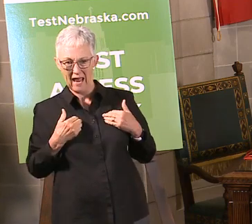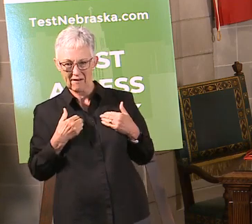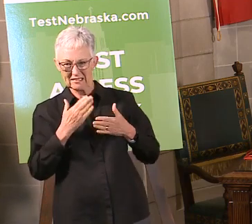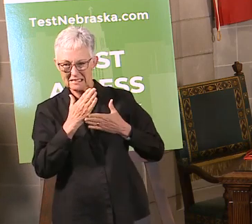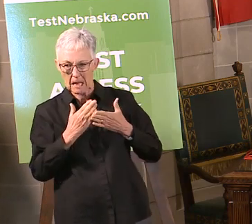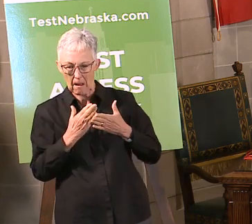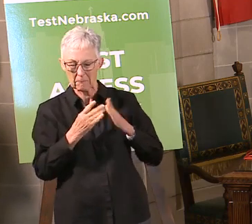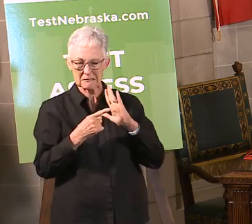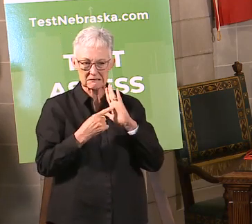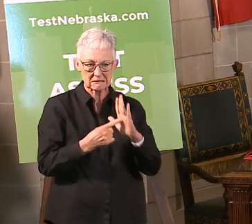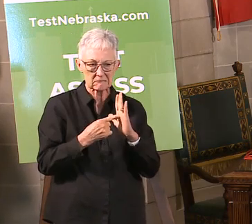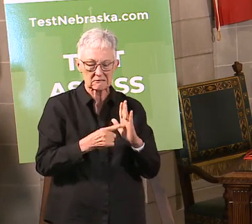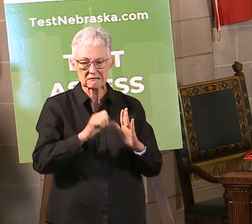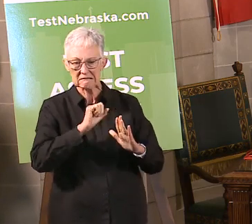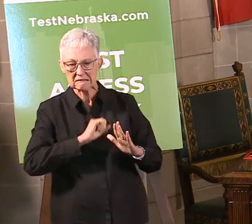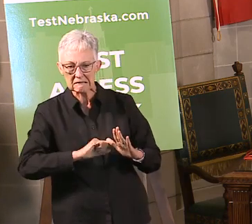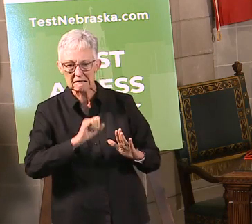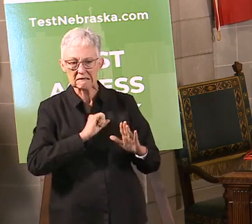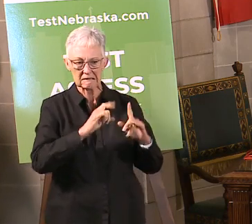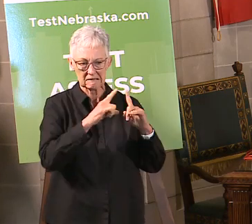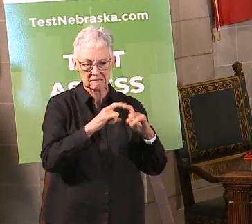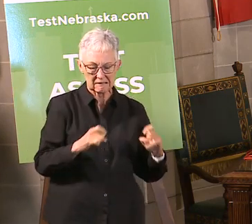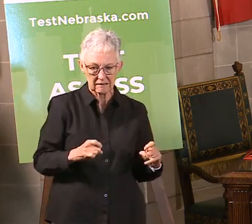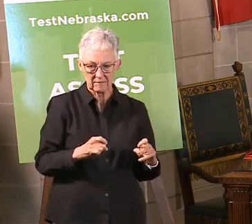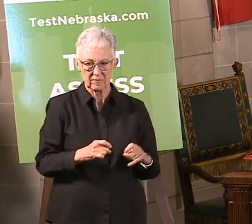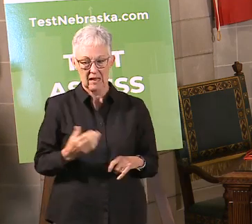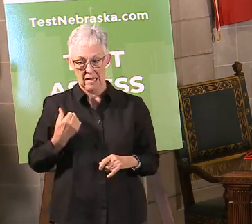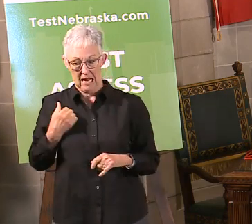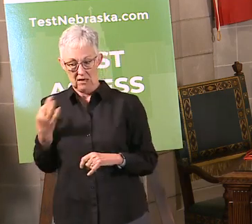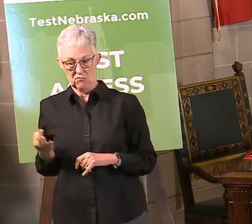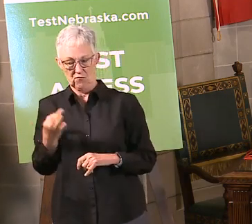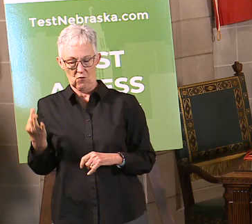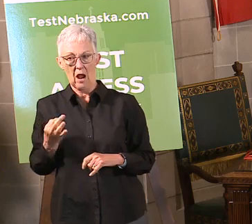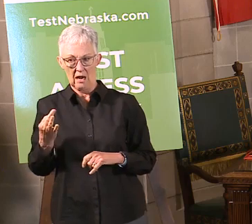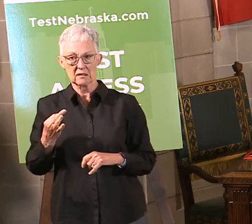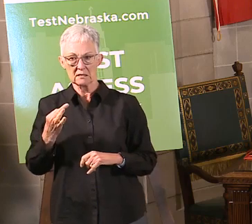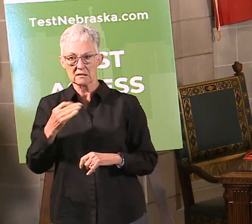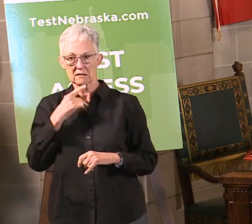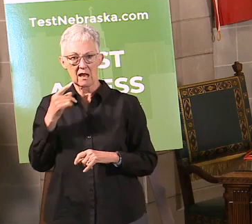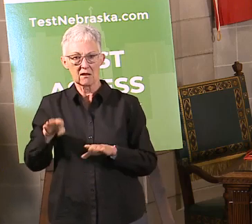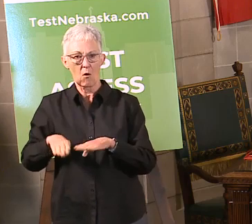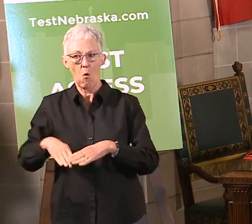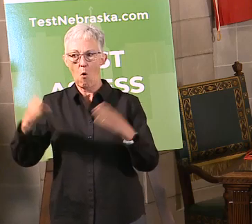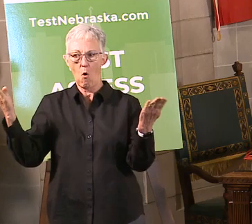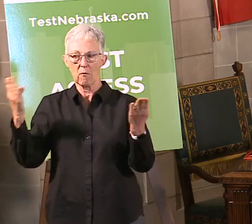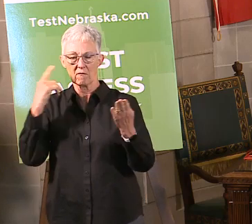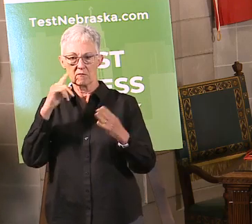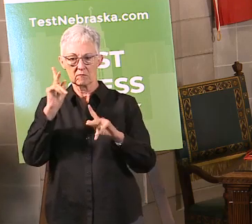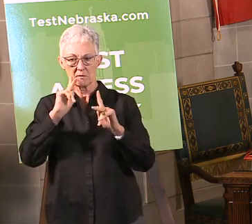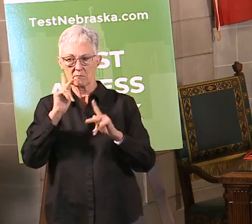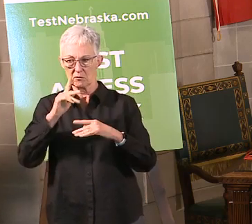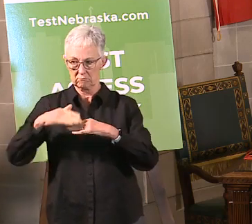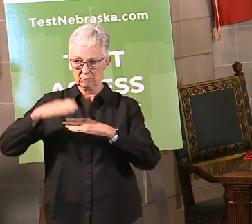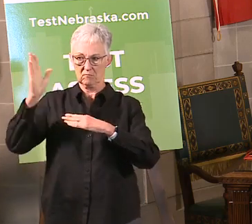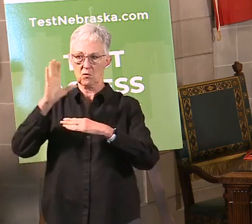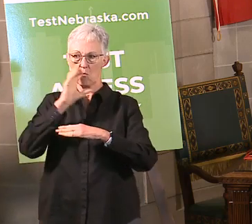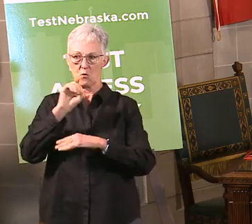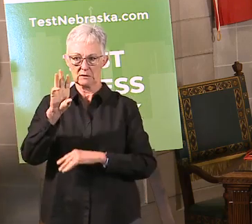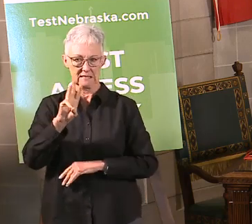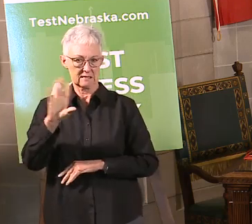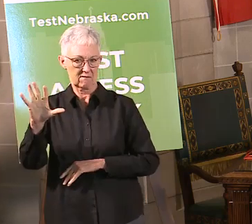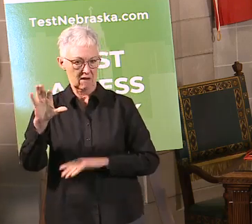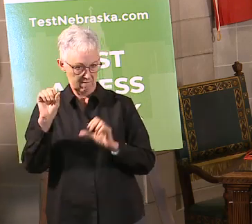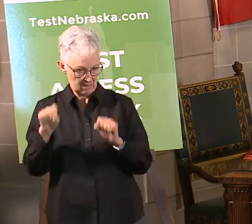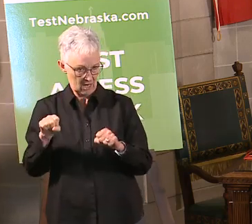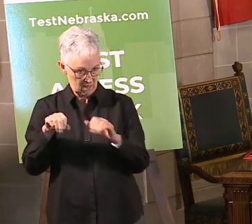we started allowing people who are 65 or older to also be a part of that. Oh, and I also forgot food processing was also a part of In the food processing industry, you're also prioritized.